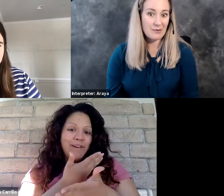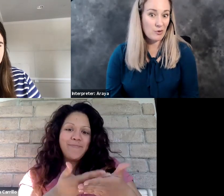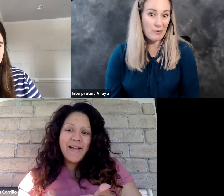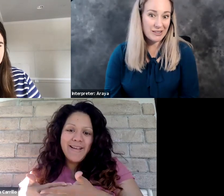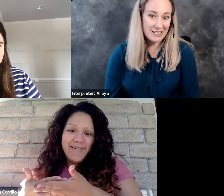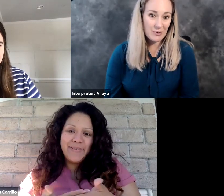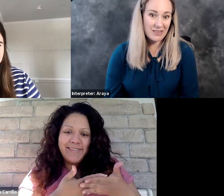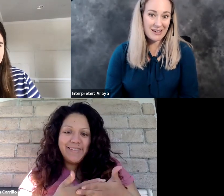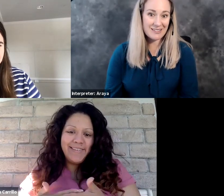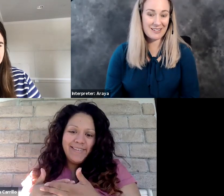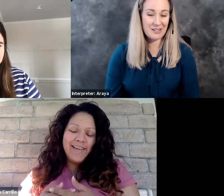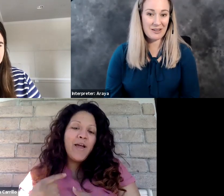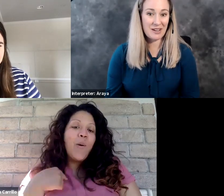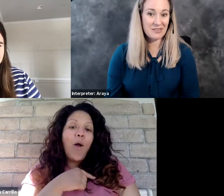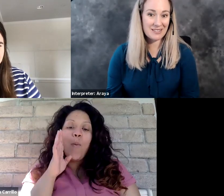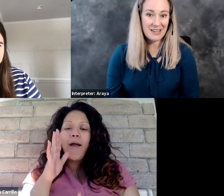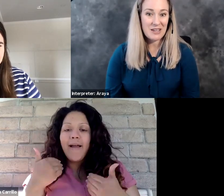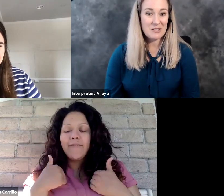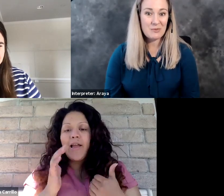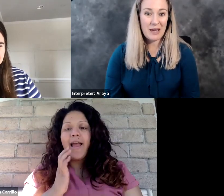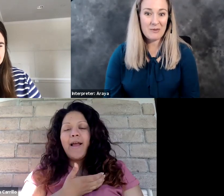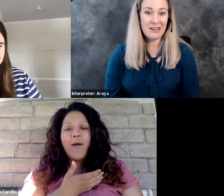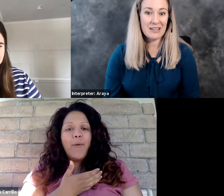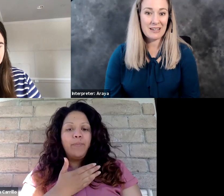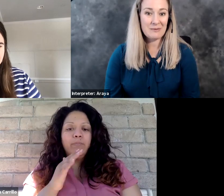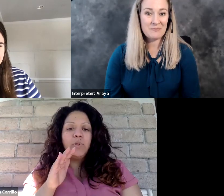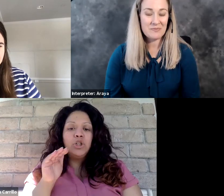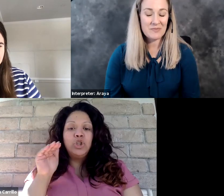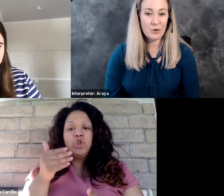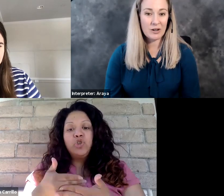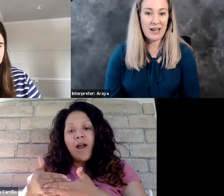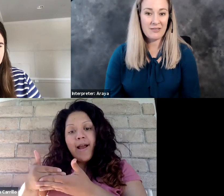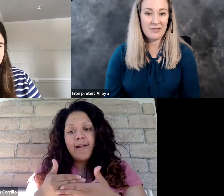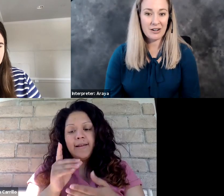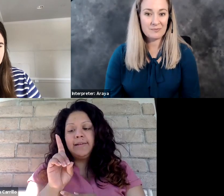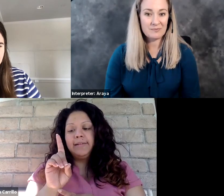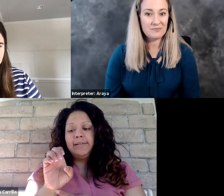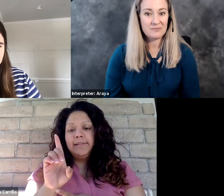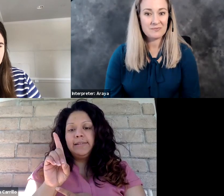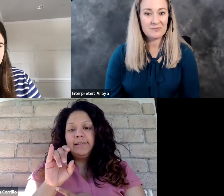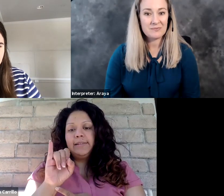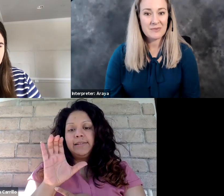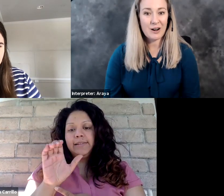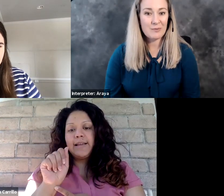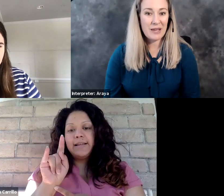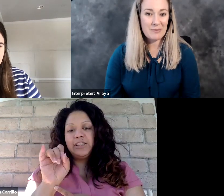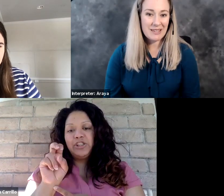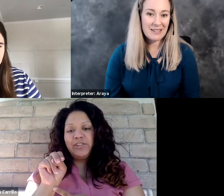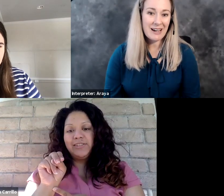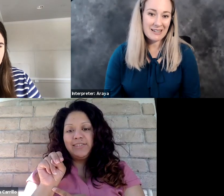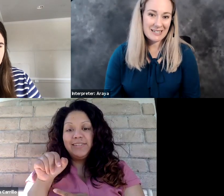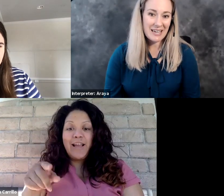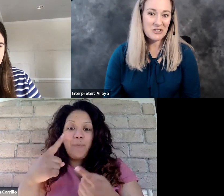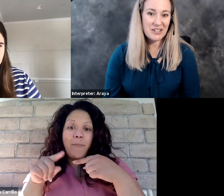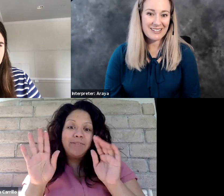and remembering that he's with us, you know, and I've got this new baby here that, um, you know, we're going to have our, our baby,